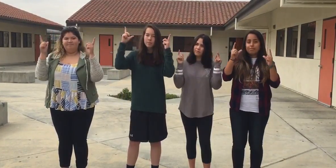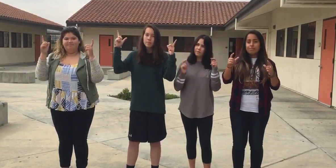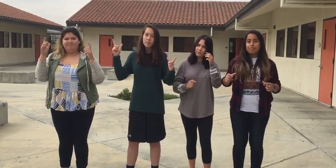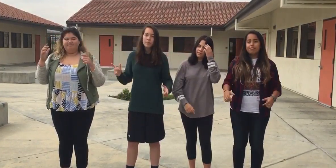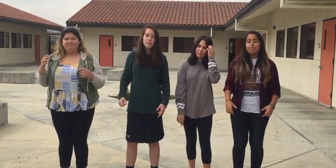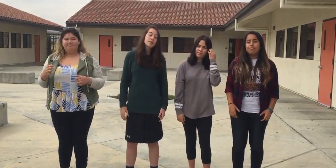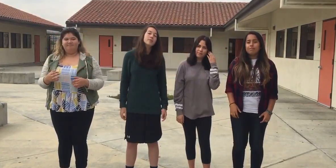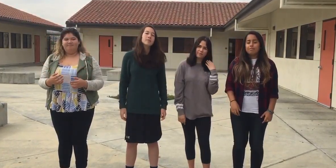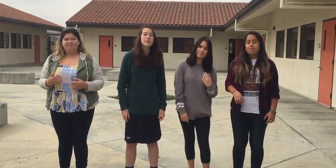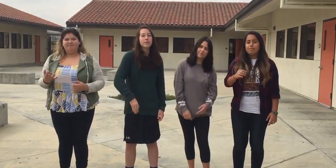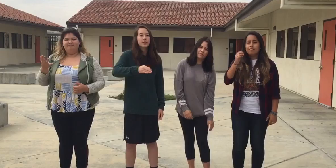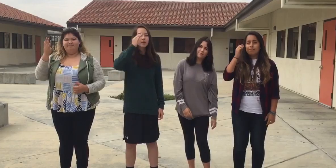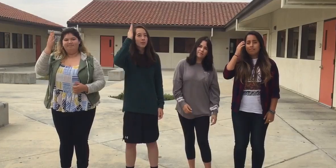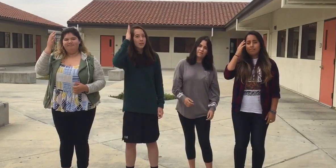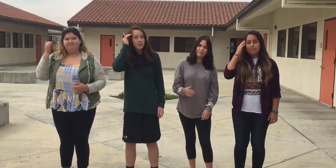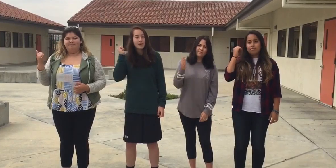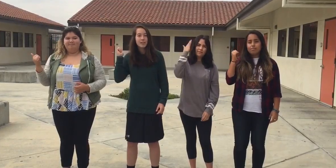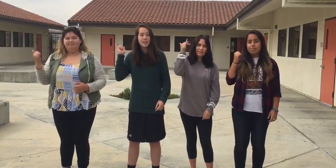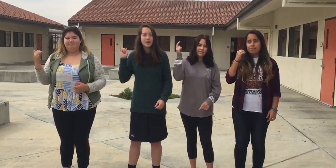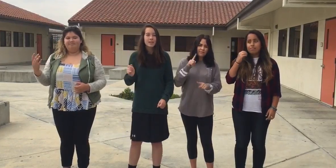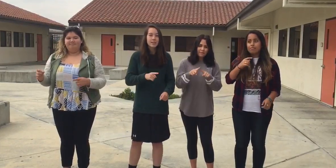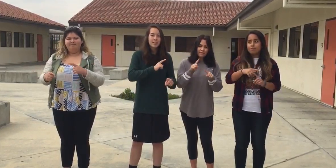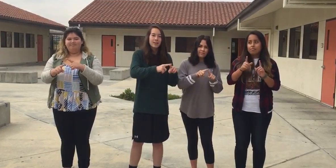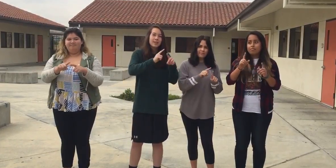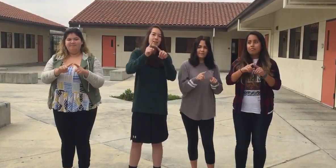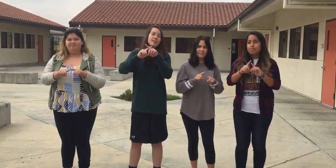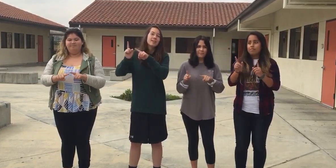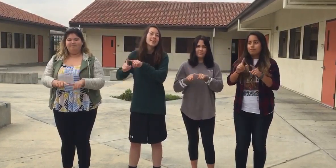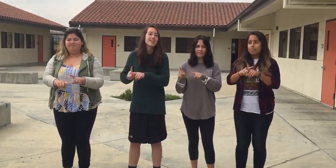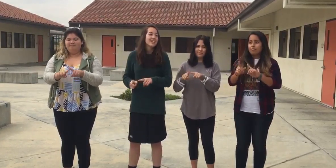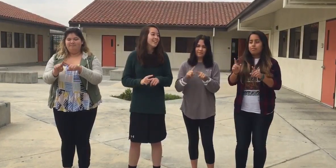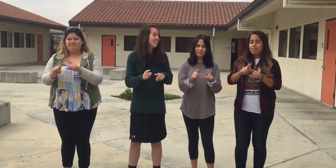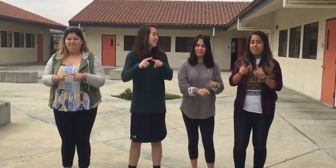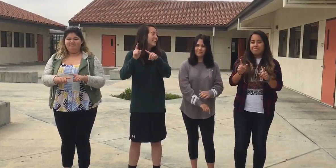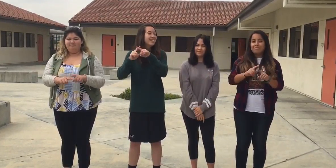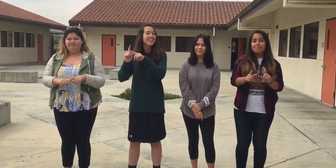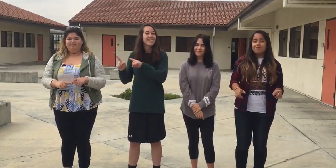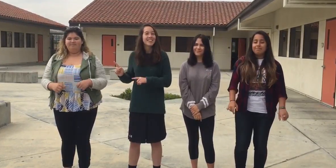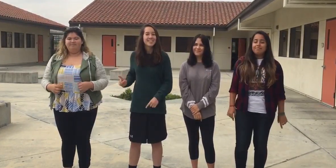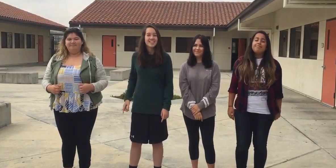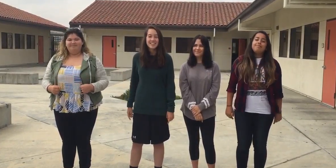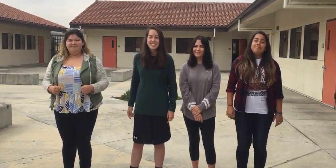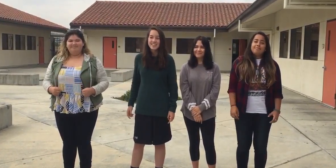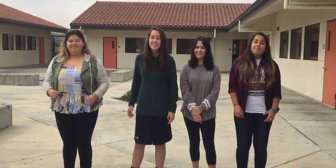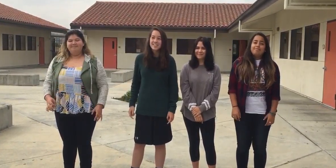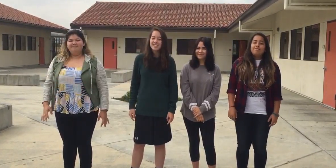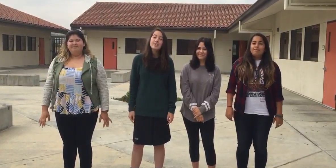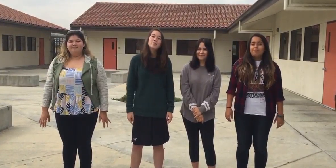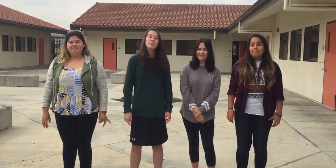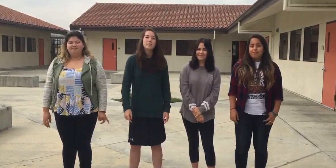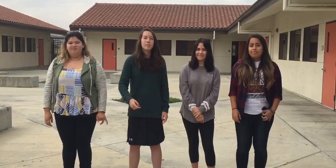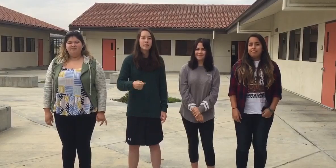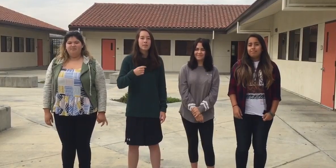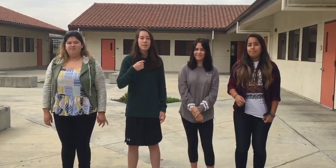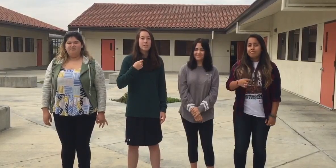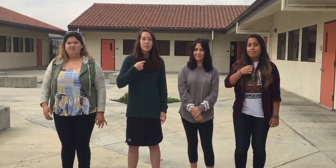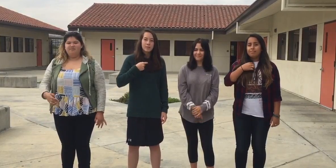If this It's hard to say that I'd rather stay awake When I'm asleep Cause